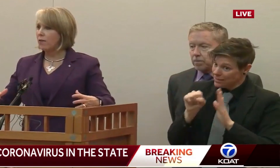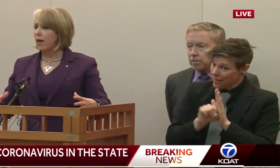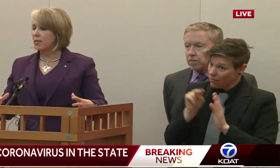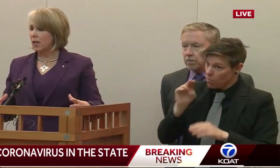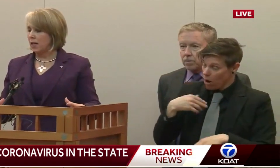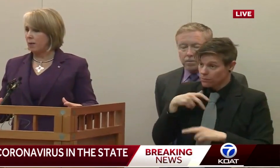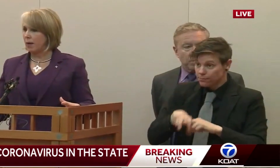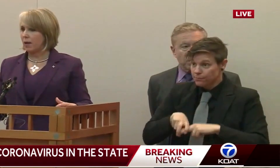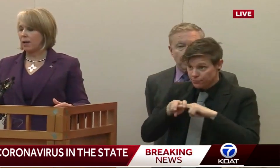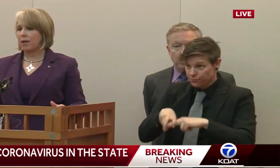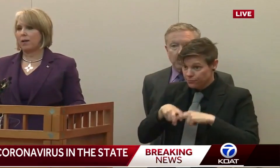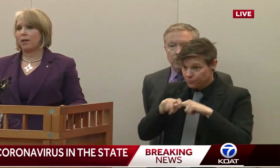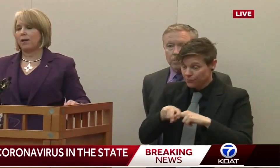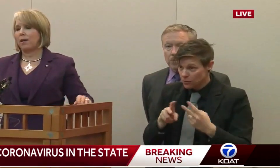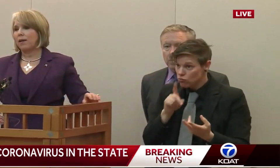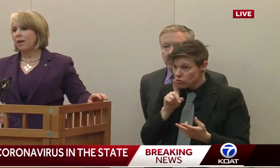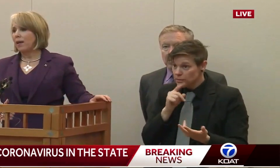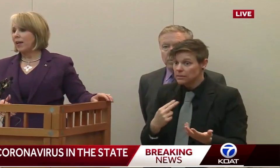caught in that dynamic.